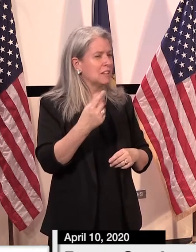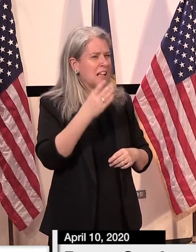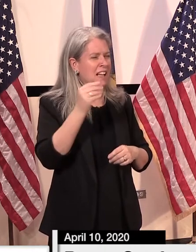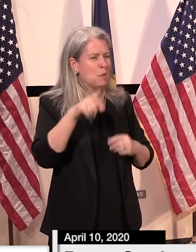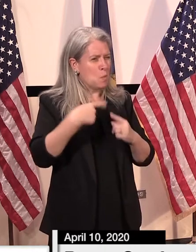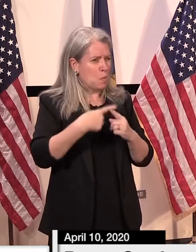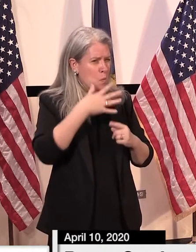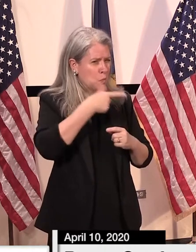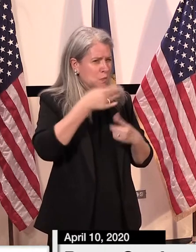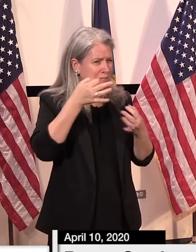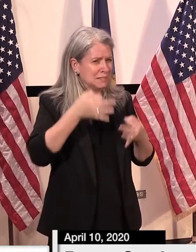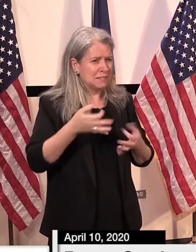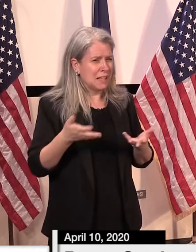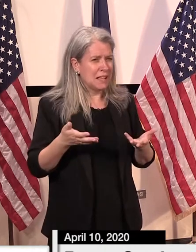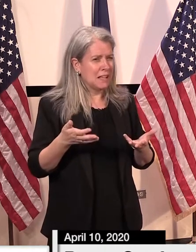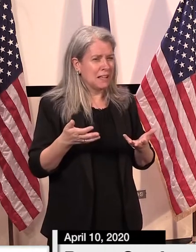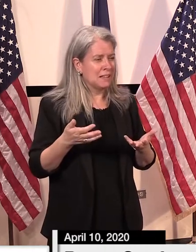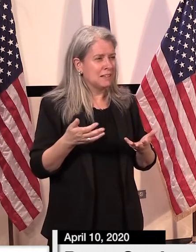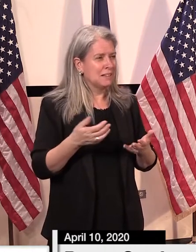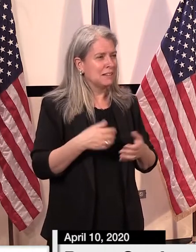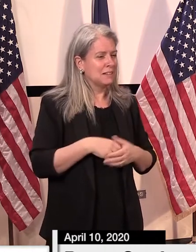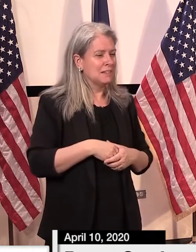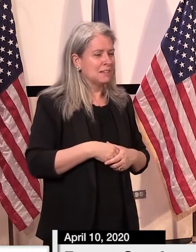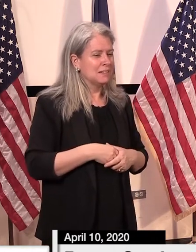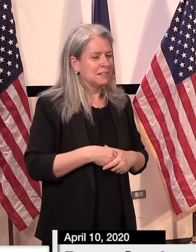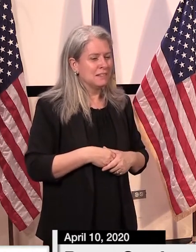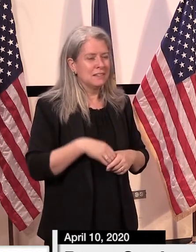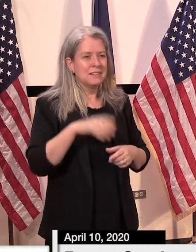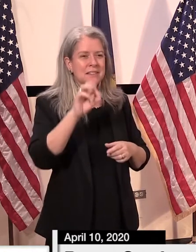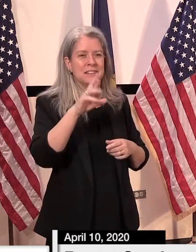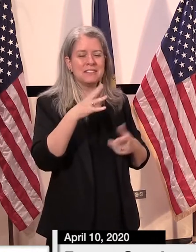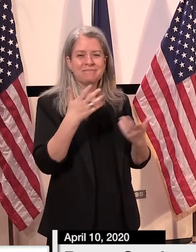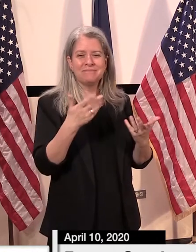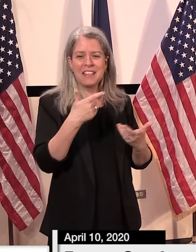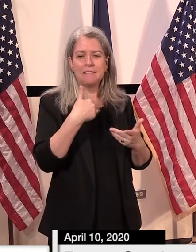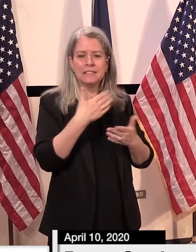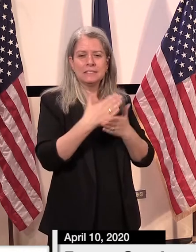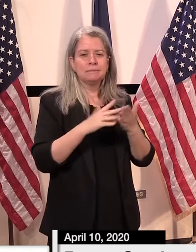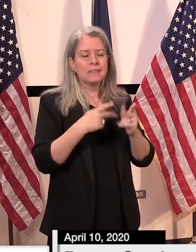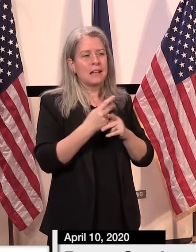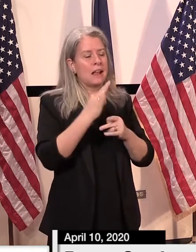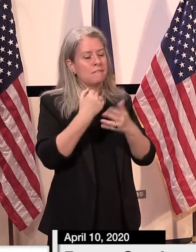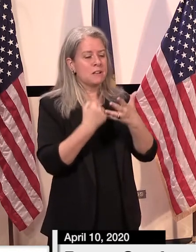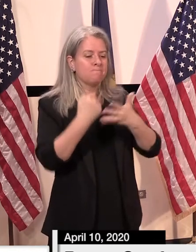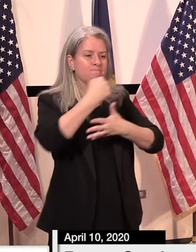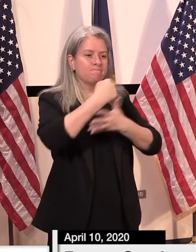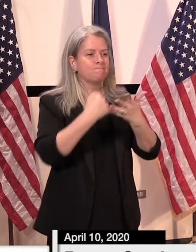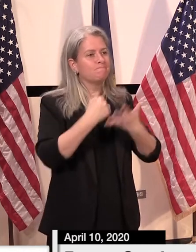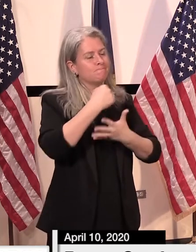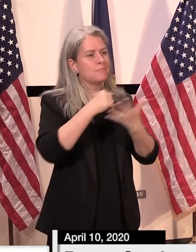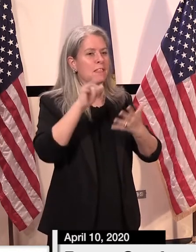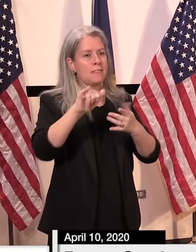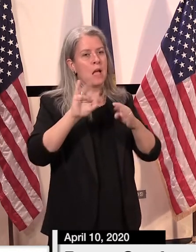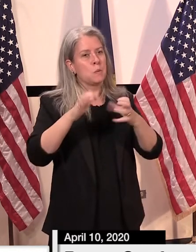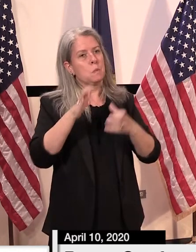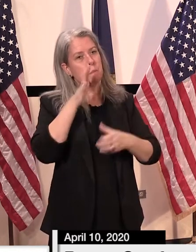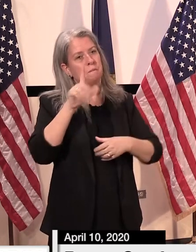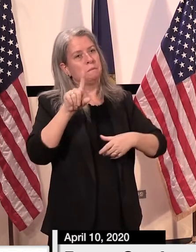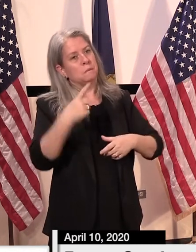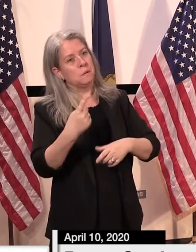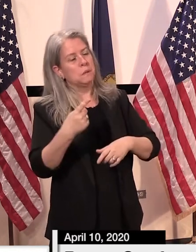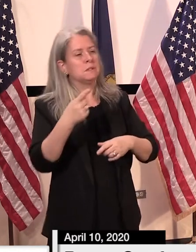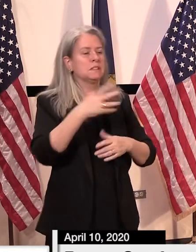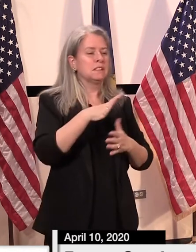would decide this, or is there a, uh, a ranking or something that is developing? And also,